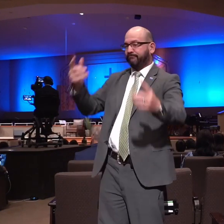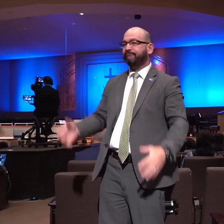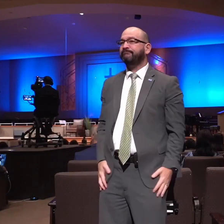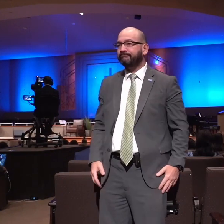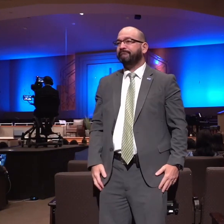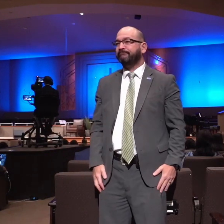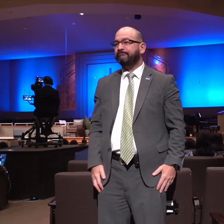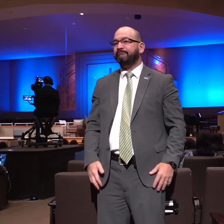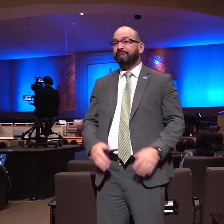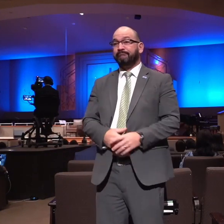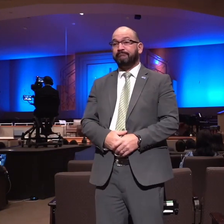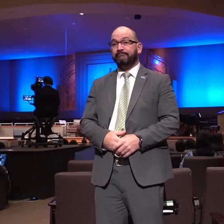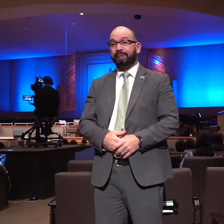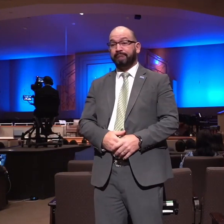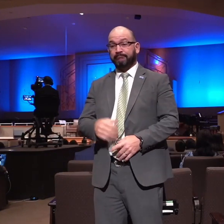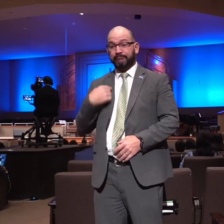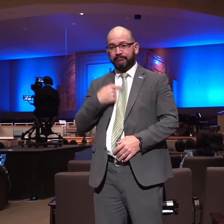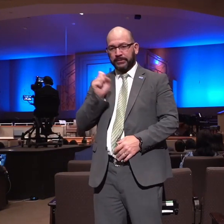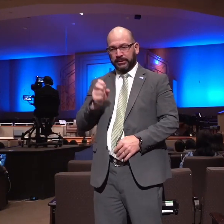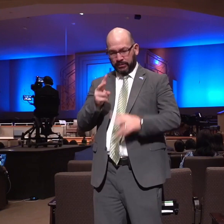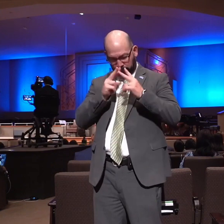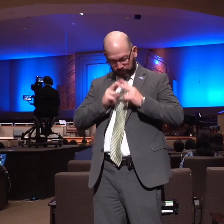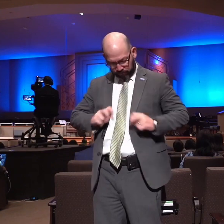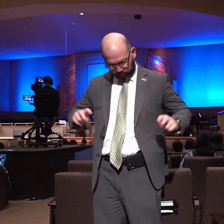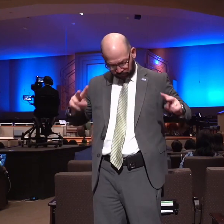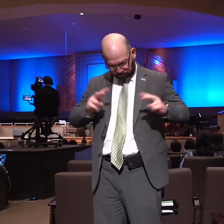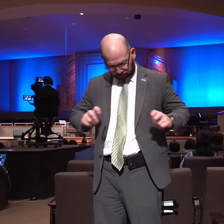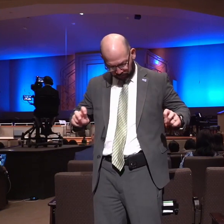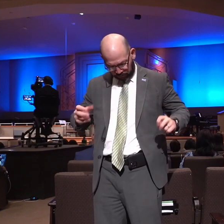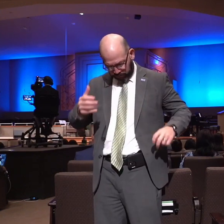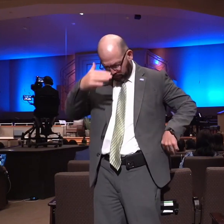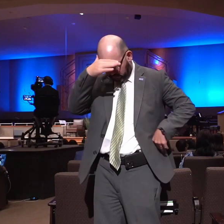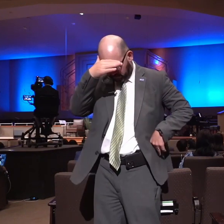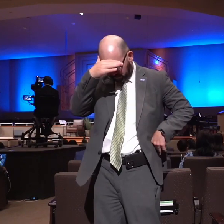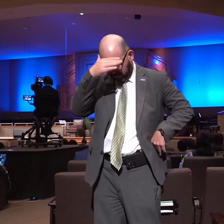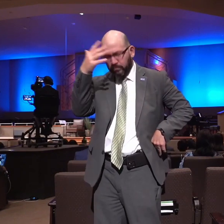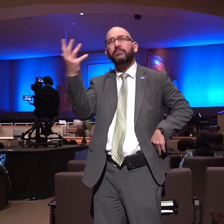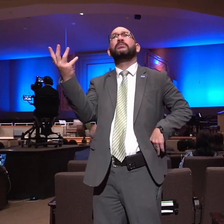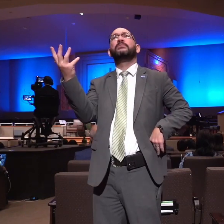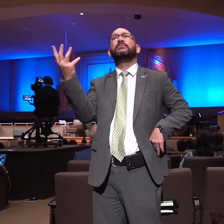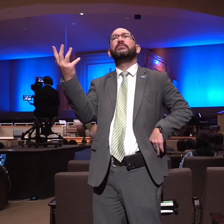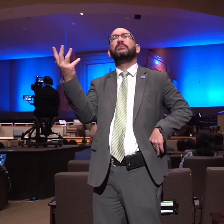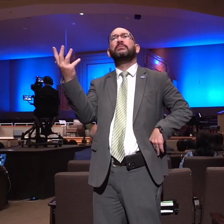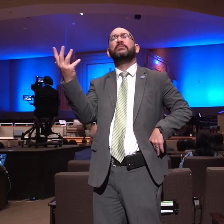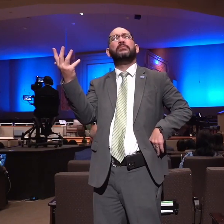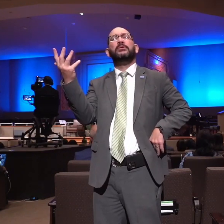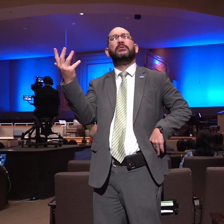so we must look at our life right now and ask ourselves